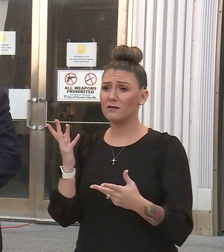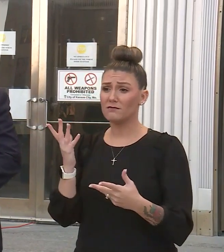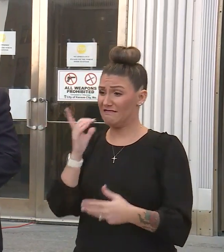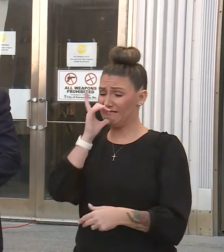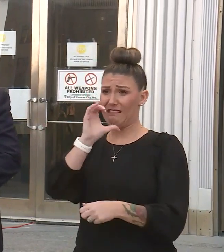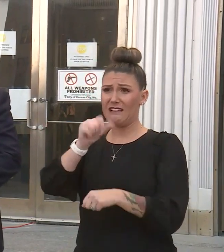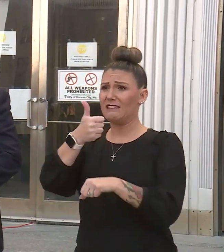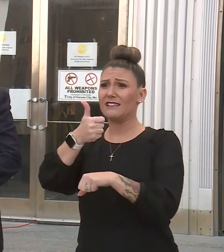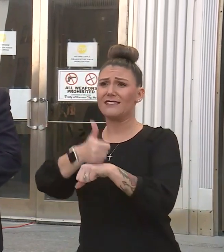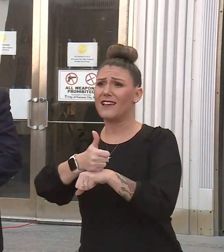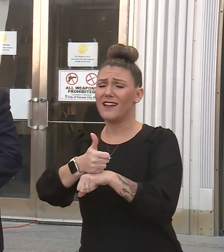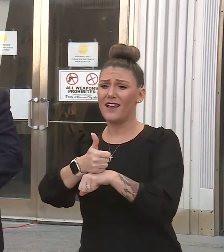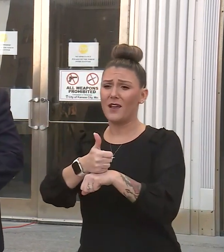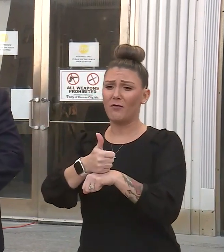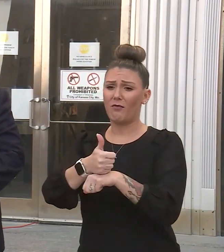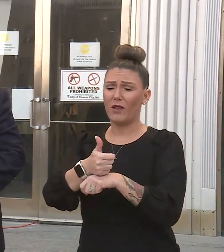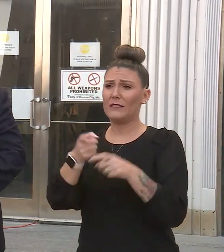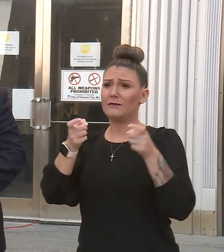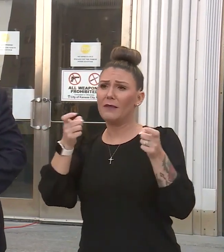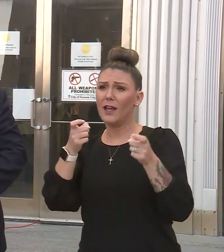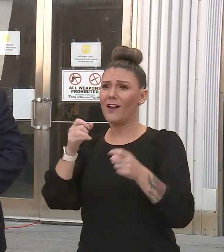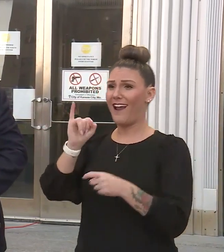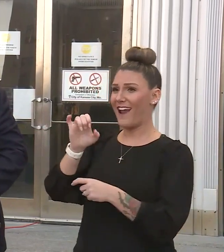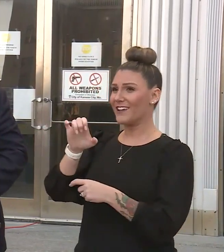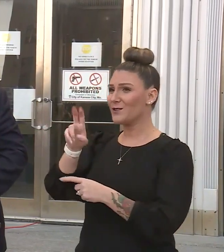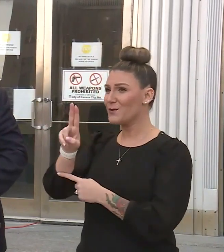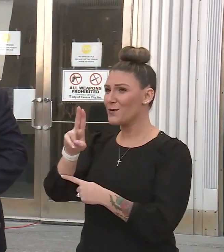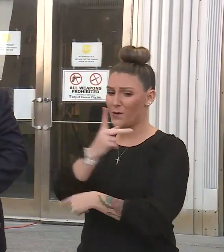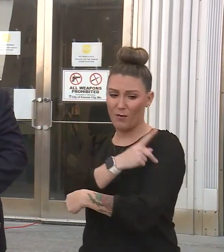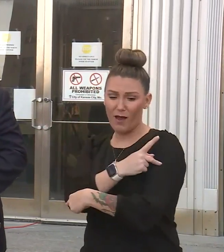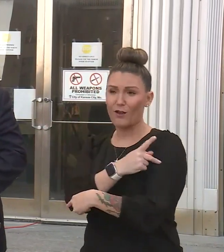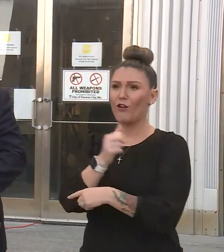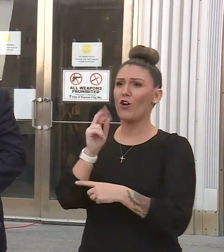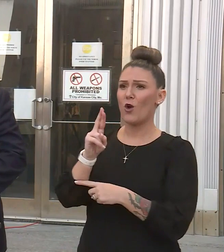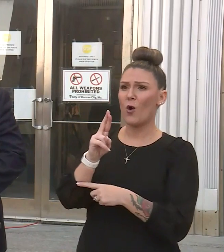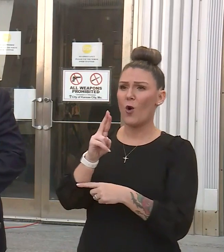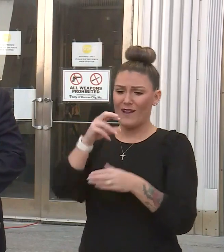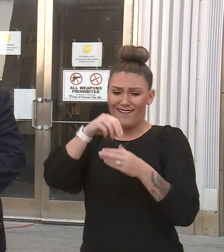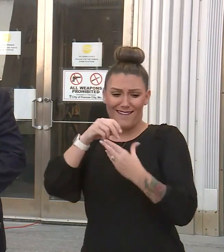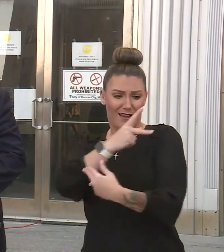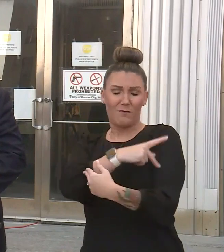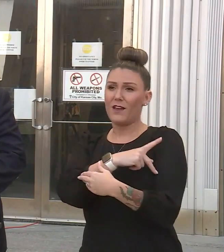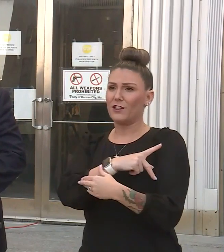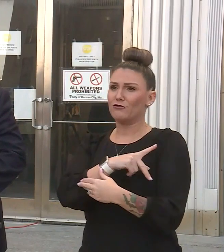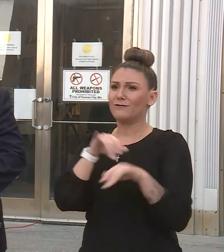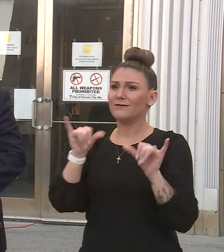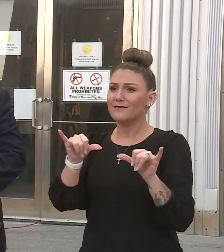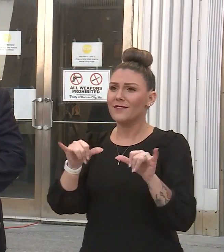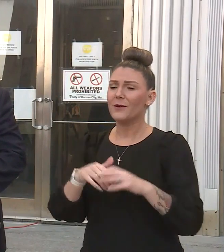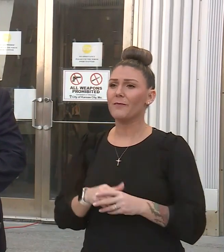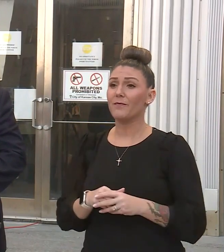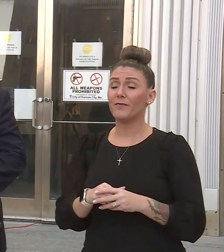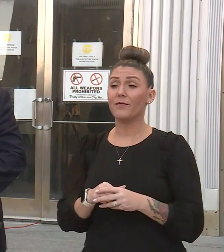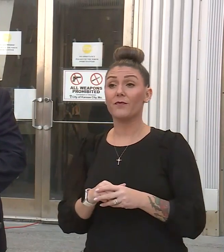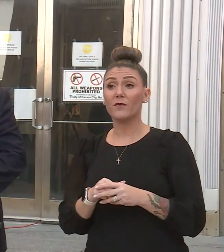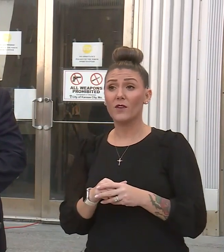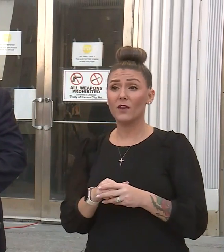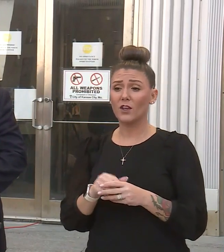set up to manage ICU patients or inpatient stay, therefore